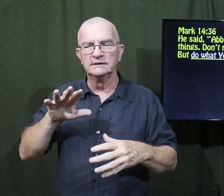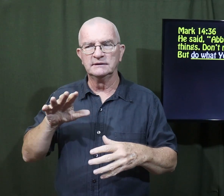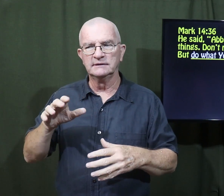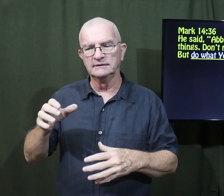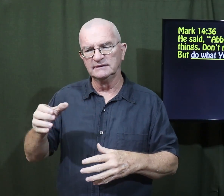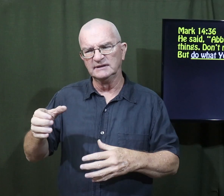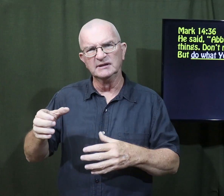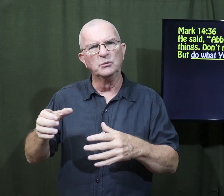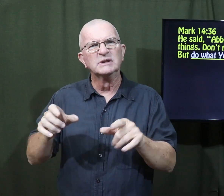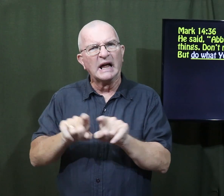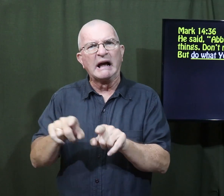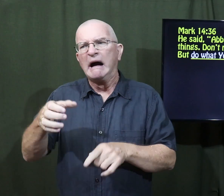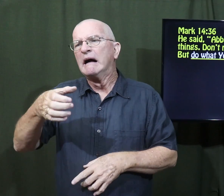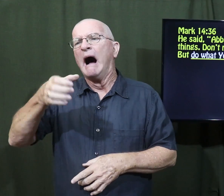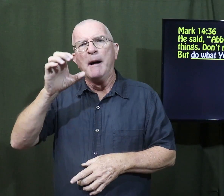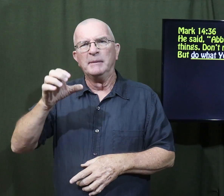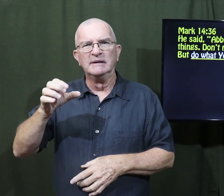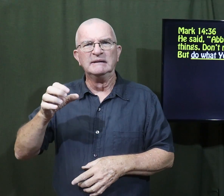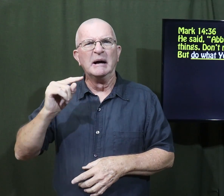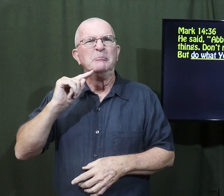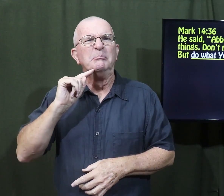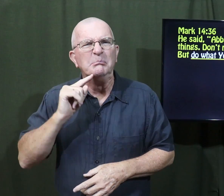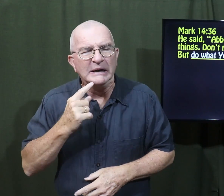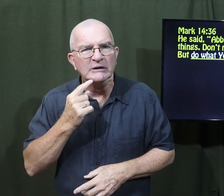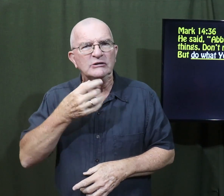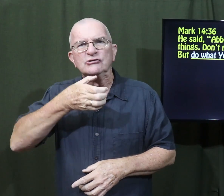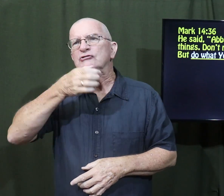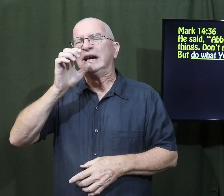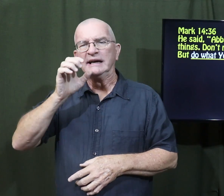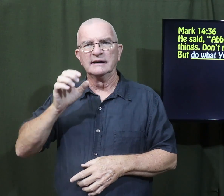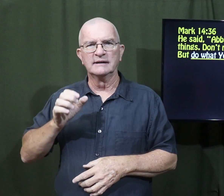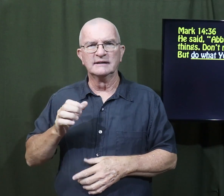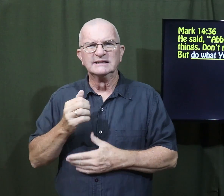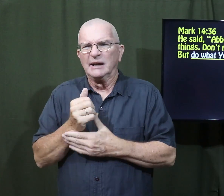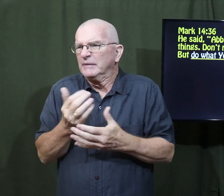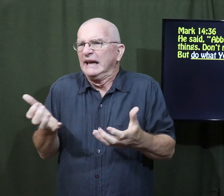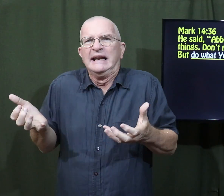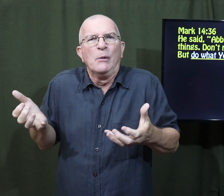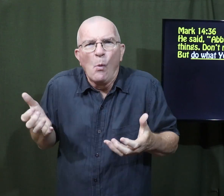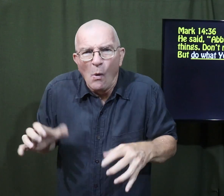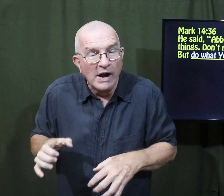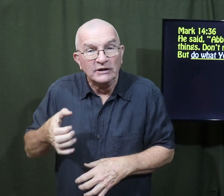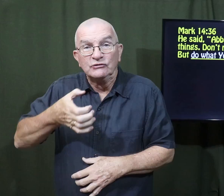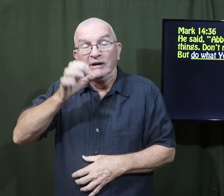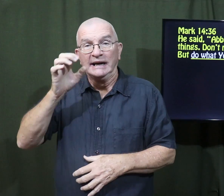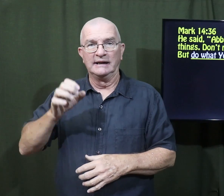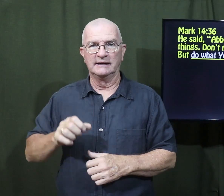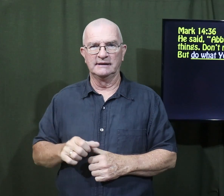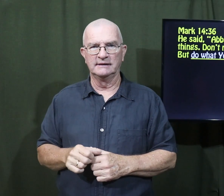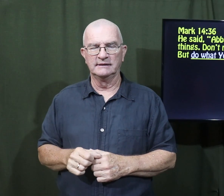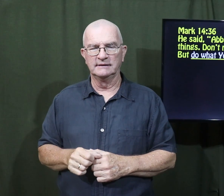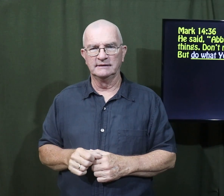all the frustration. That was like a cup, a bitter drink, something he didn't want to drink.